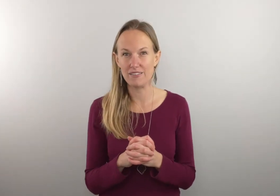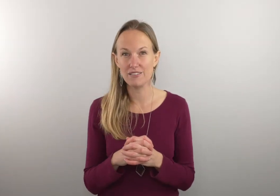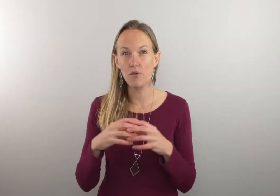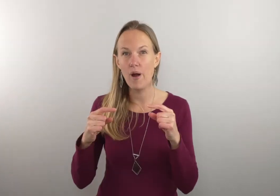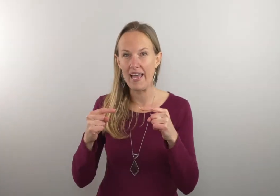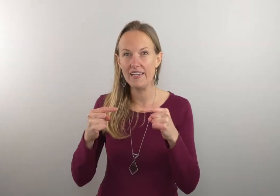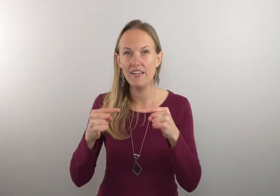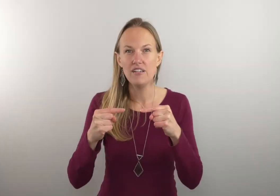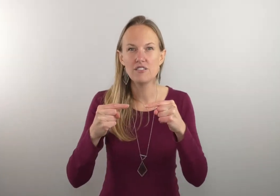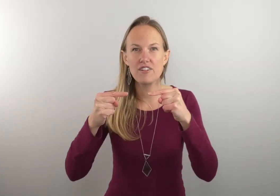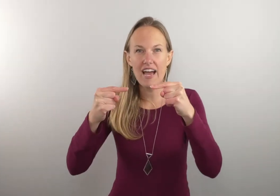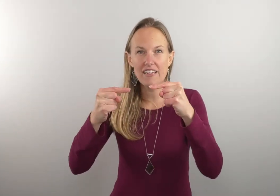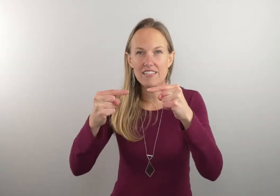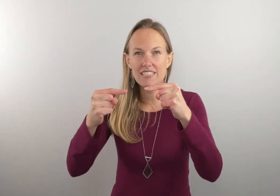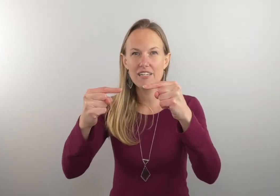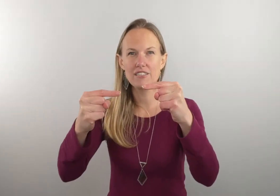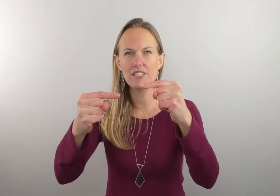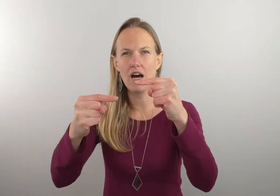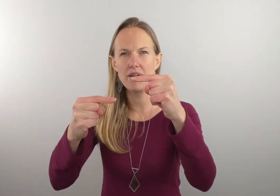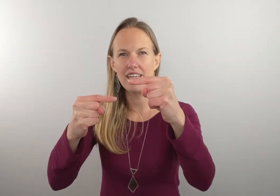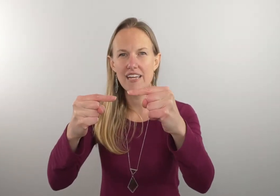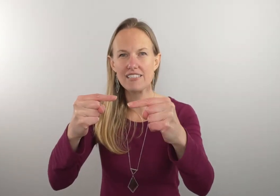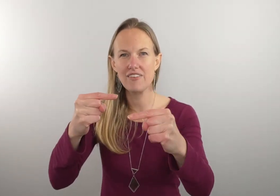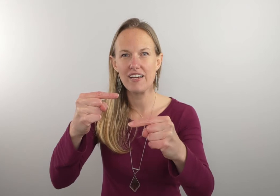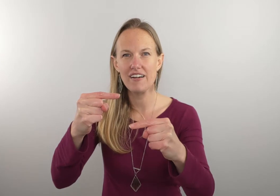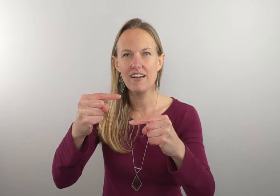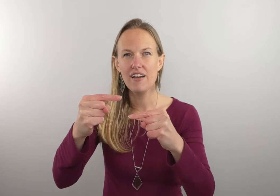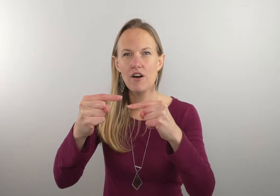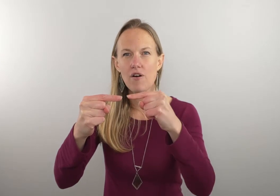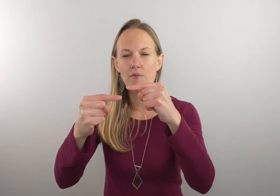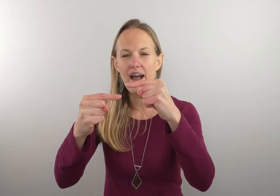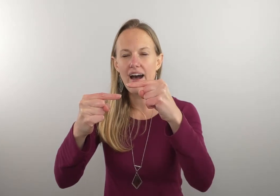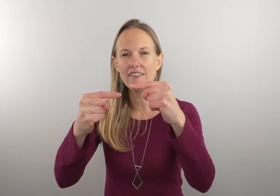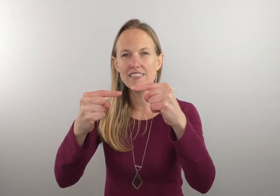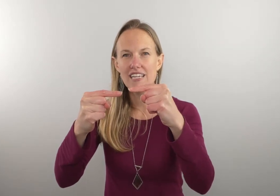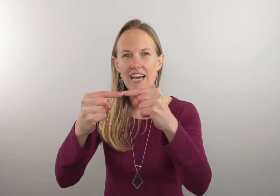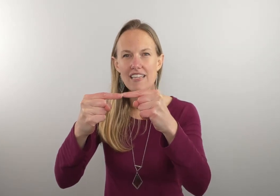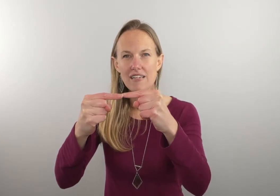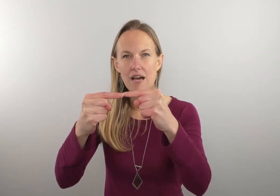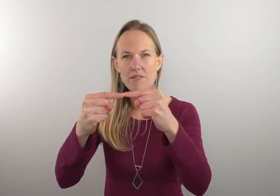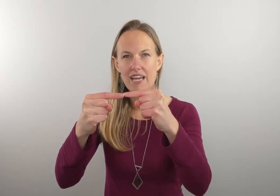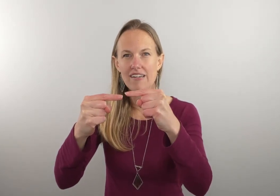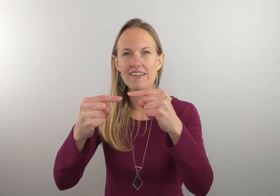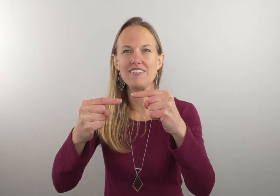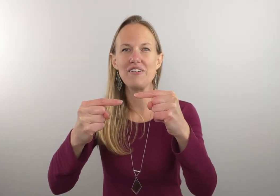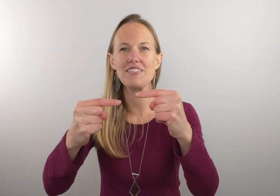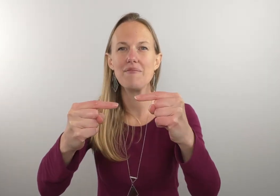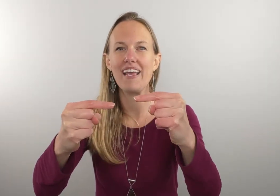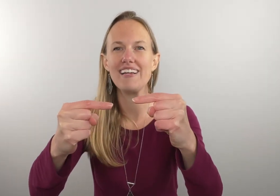so when so for that you're going to take your dominant index finger go around and then come together you'll notice that my hands